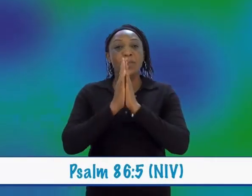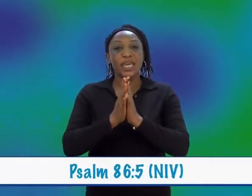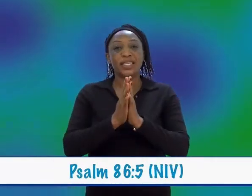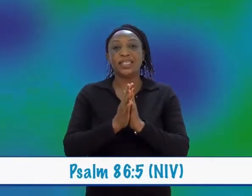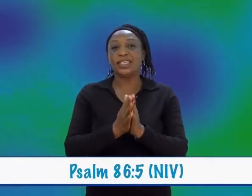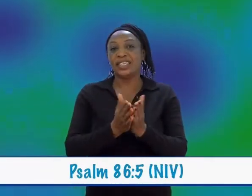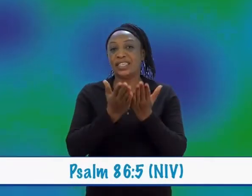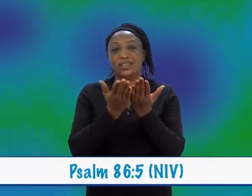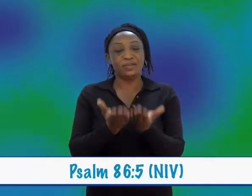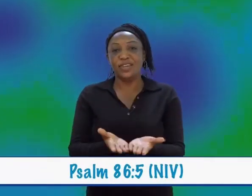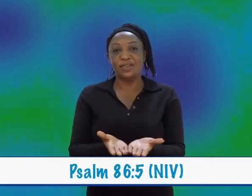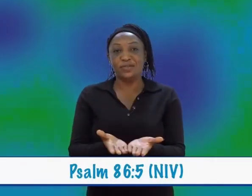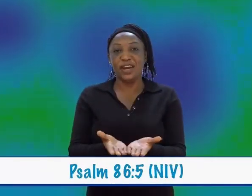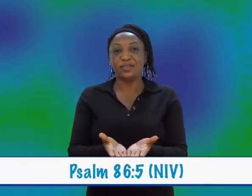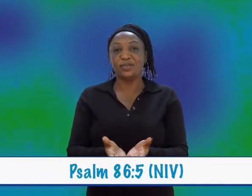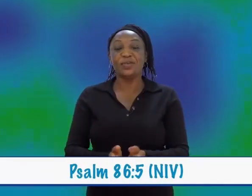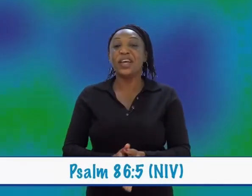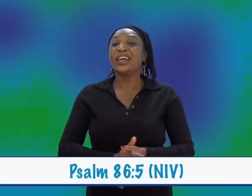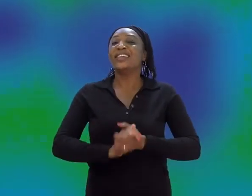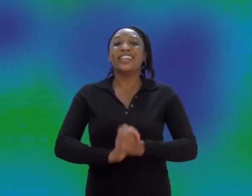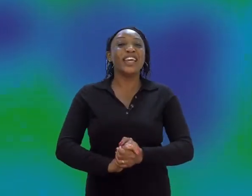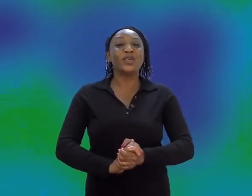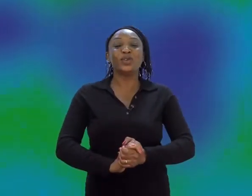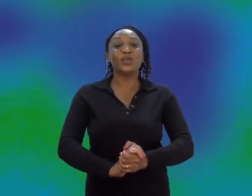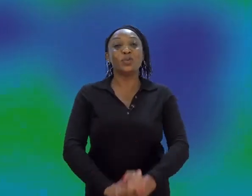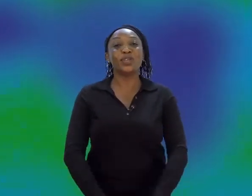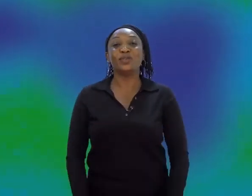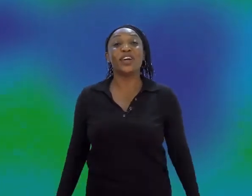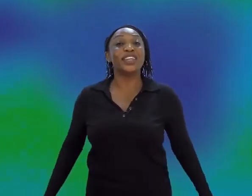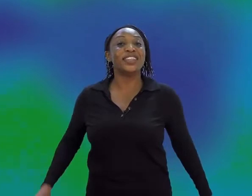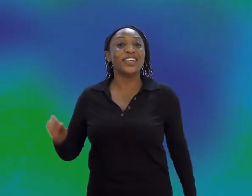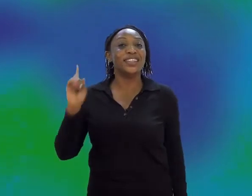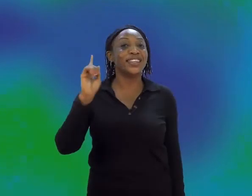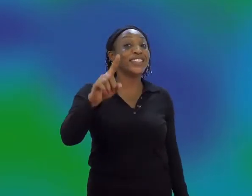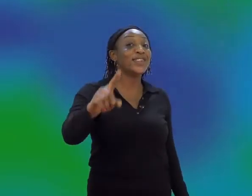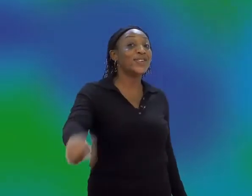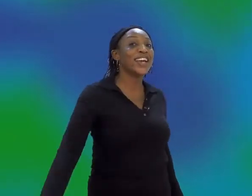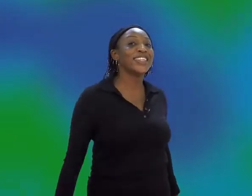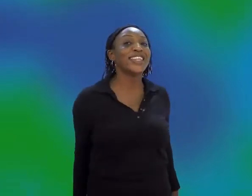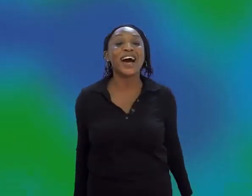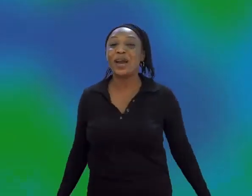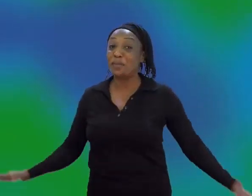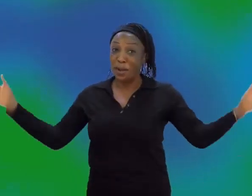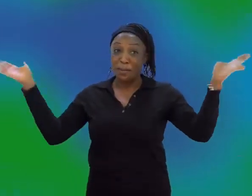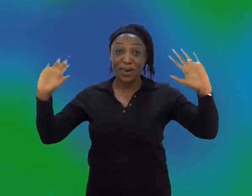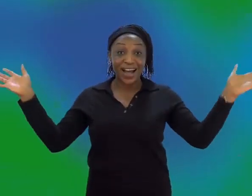86 verse 5. Thank you so much, friends, and see you next time. Bye!